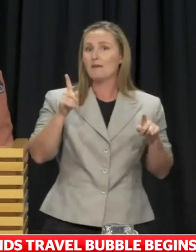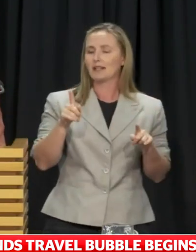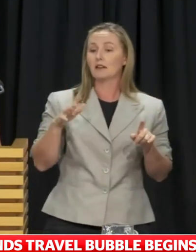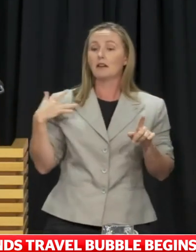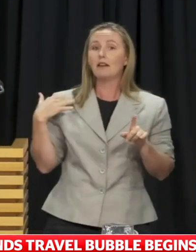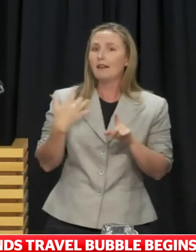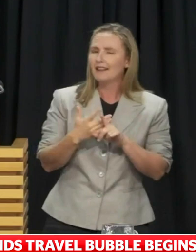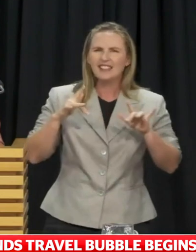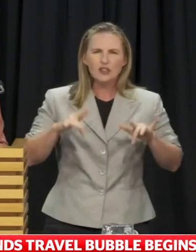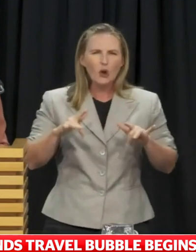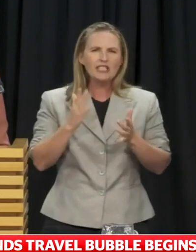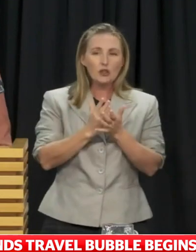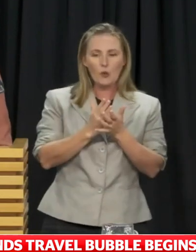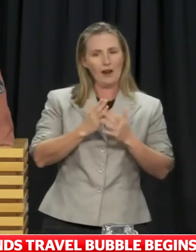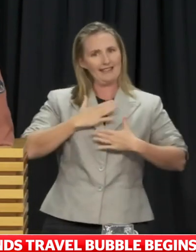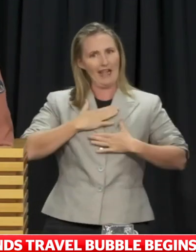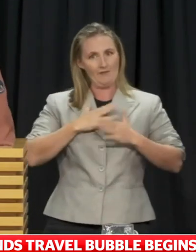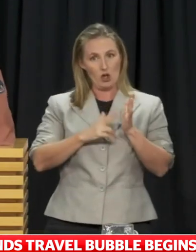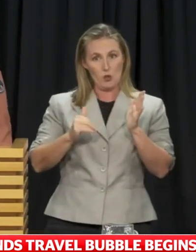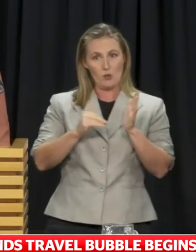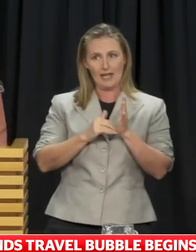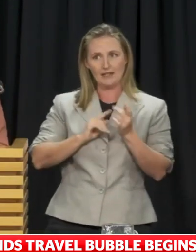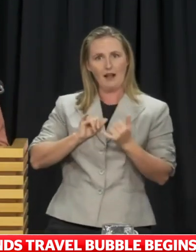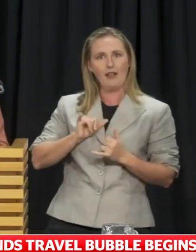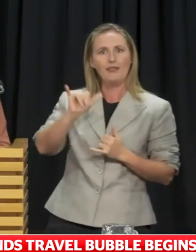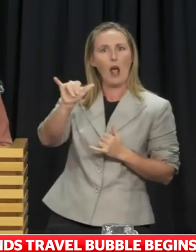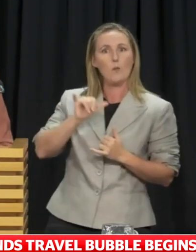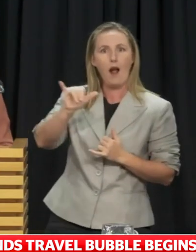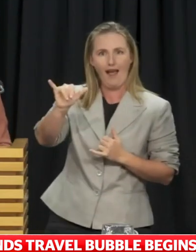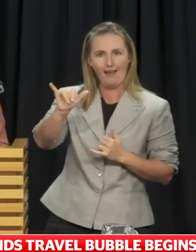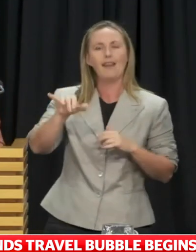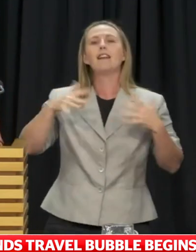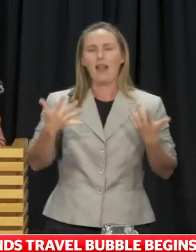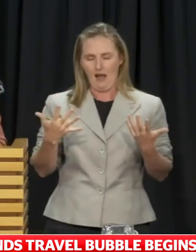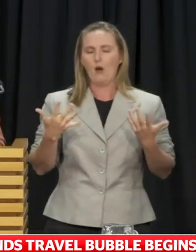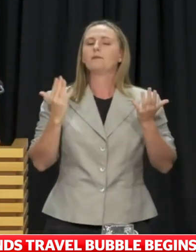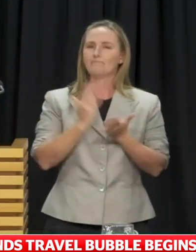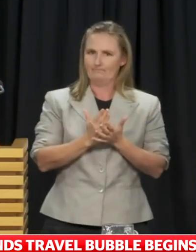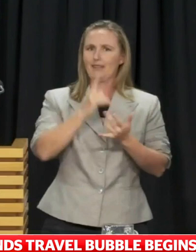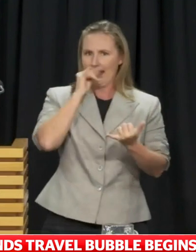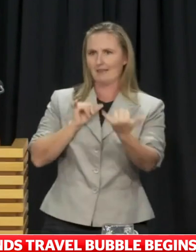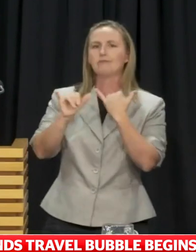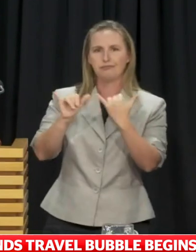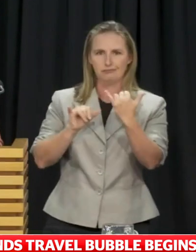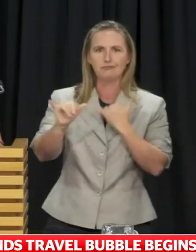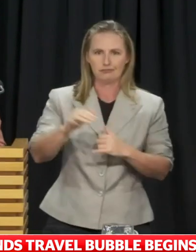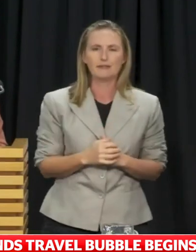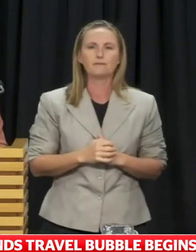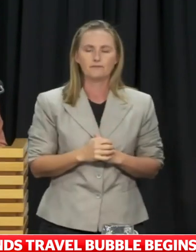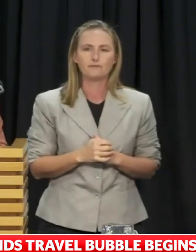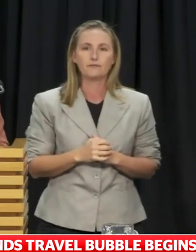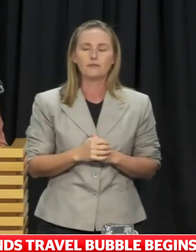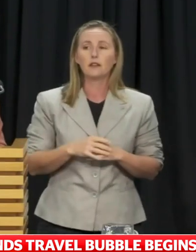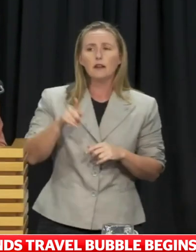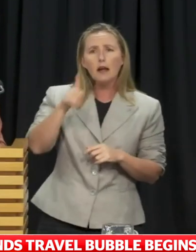satisfied that it is safe for New Zealand to be sending people in the other direction. The health and safety of the people of the